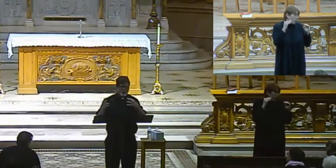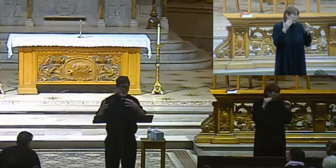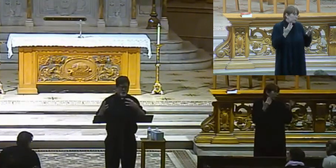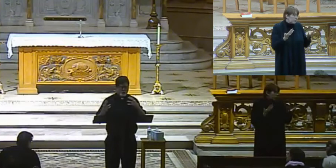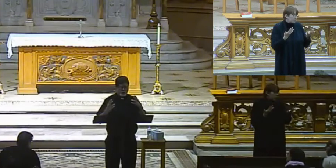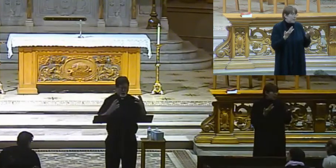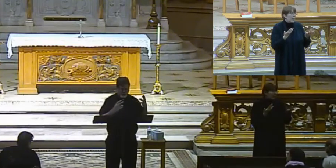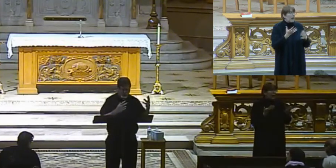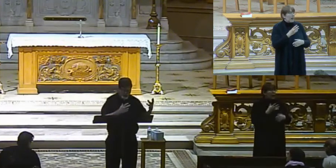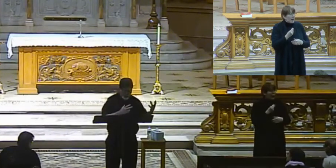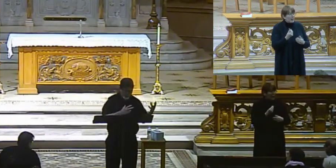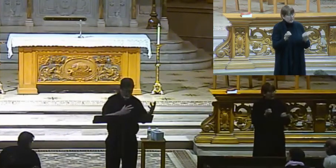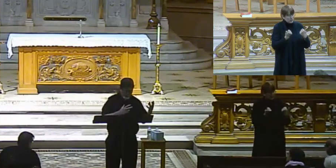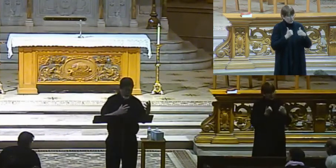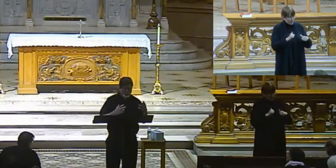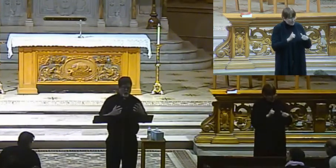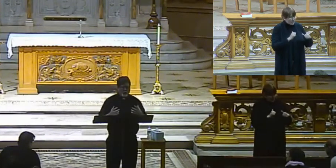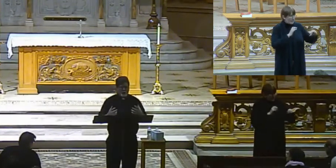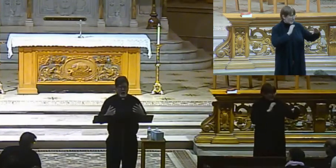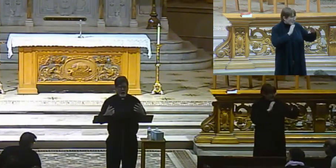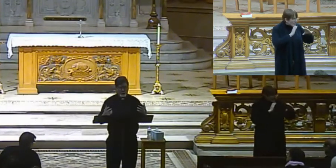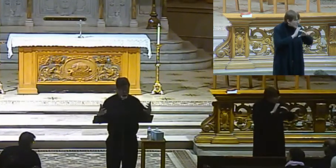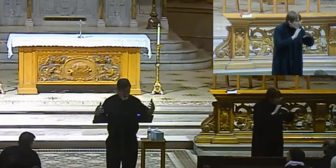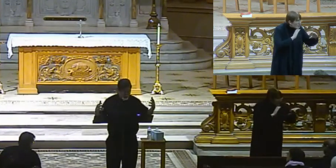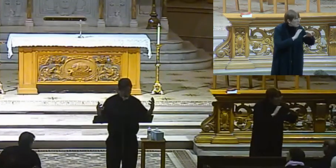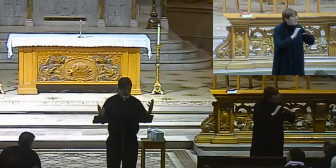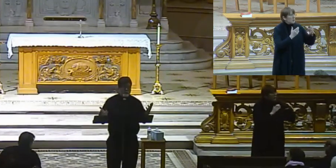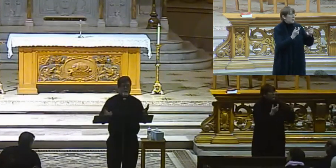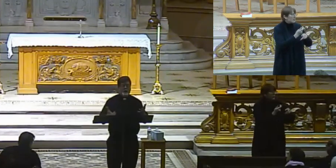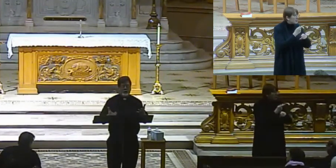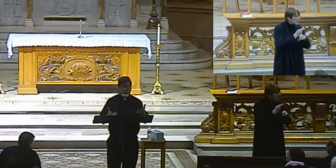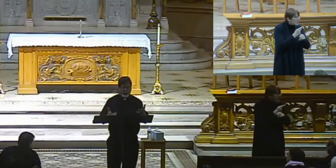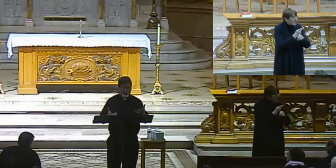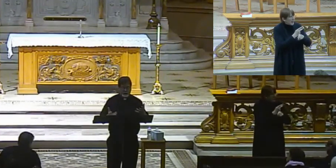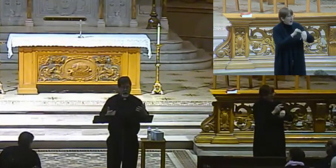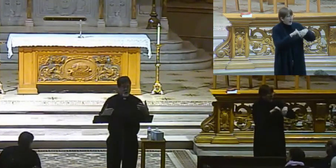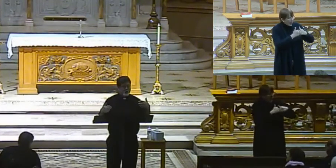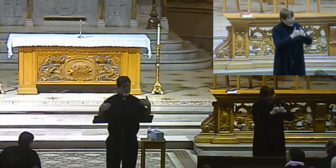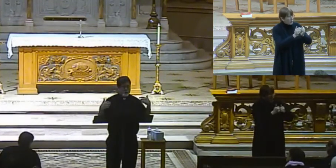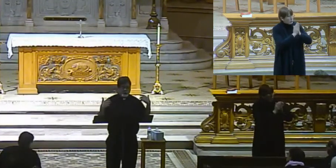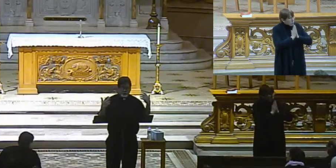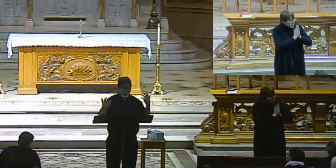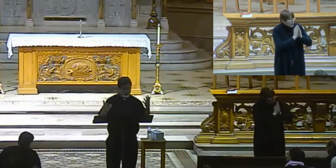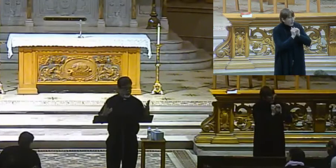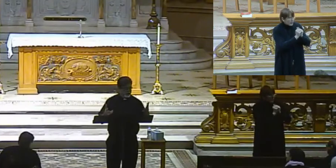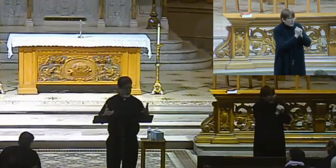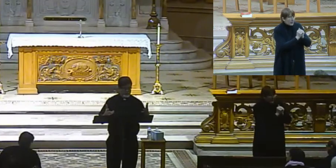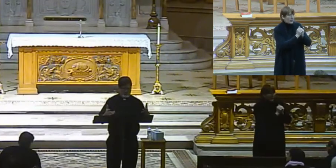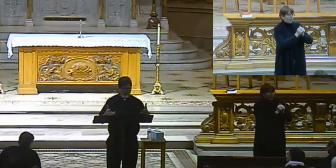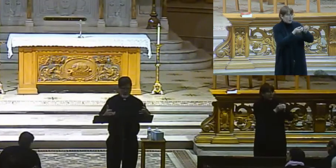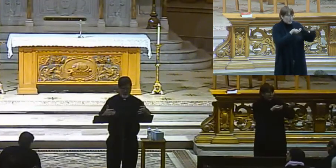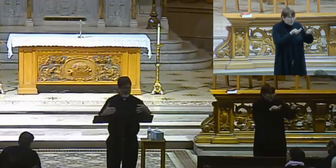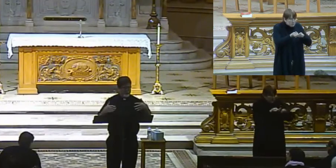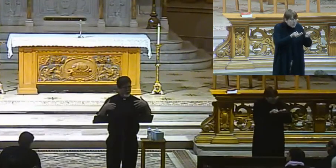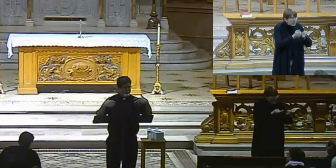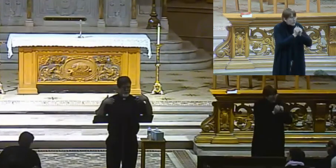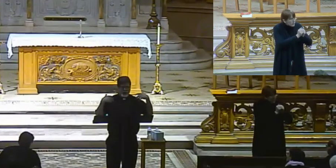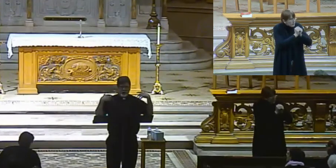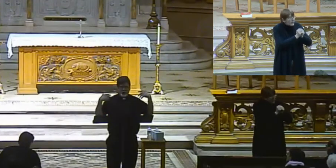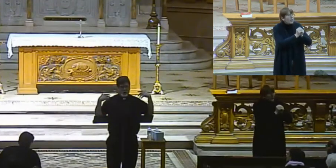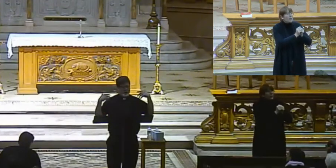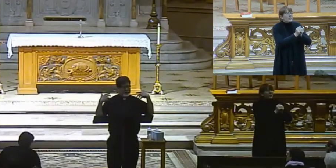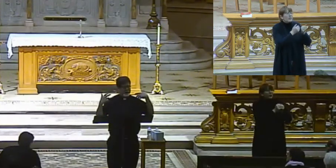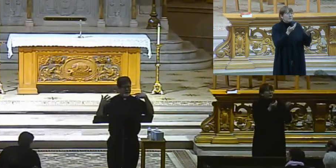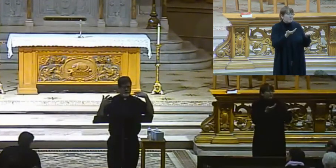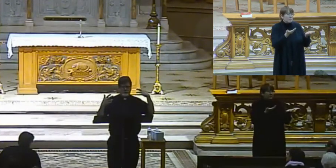to communicate, to learn how, to come together and to pray together, to minister together, right? By perhaps,